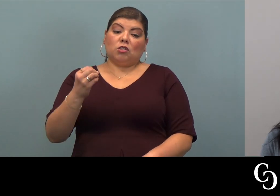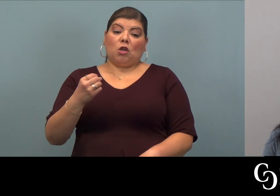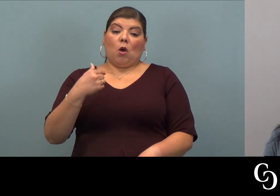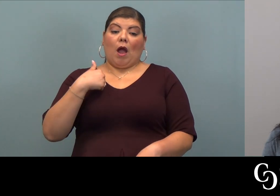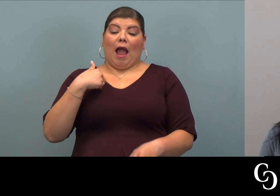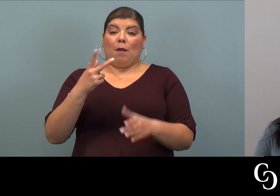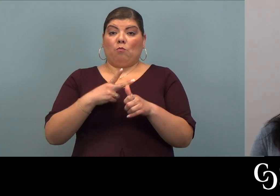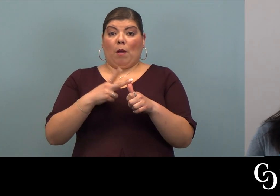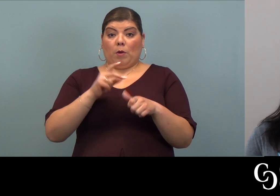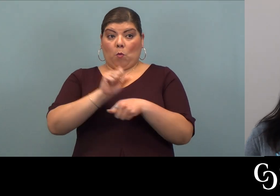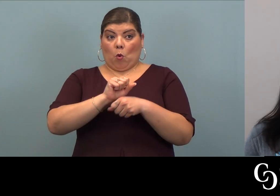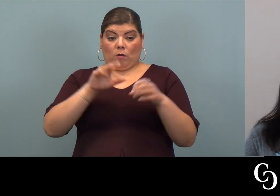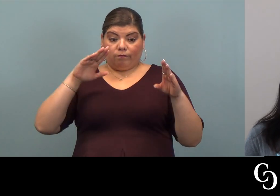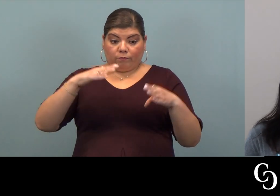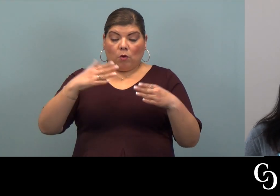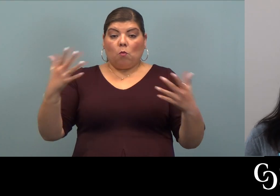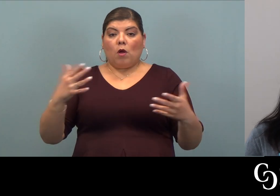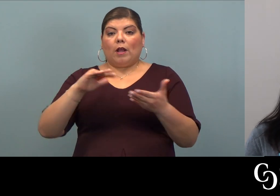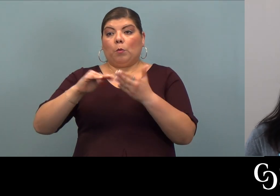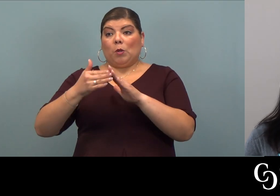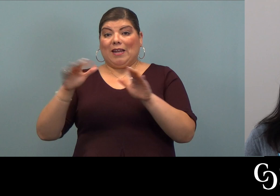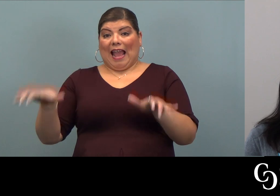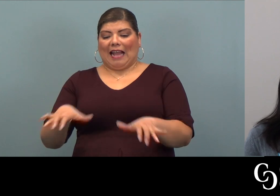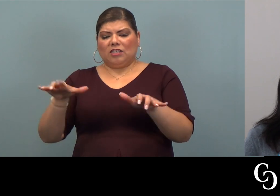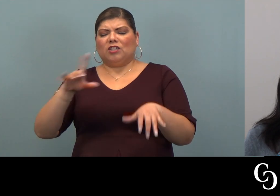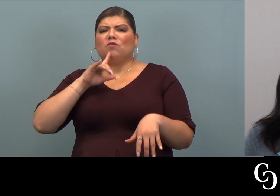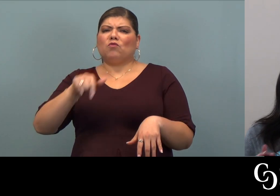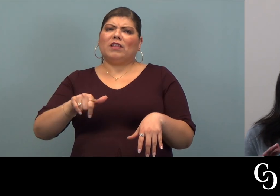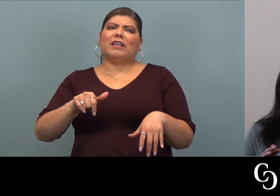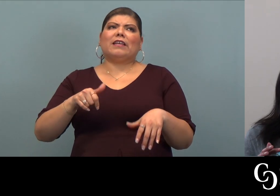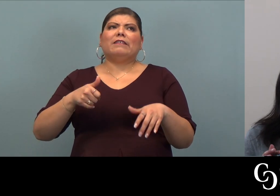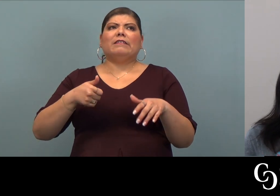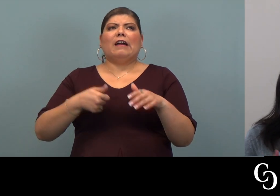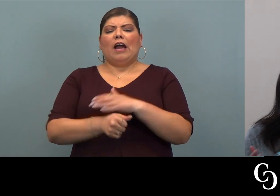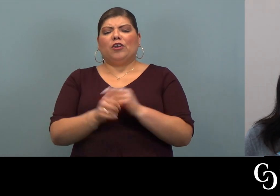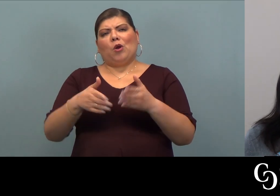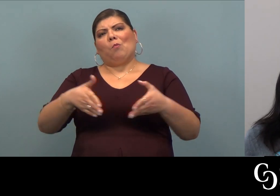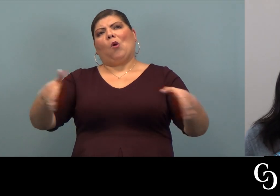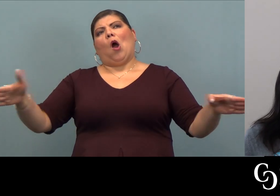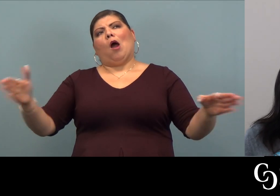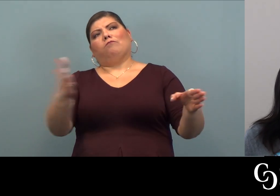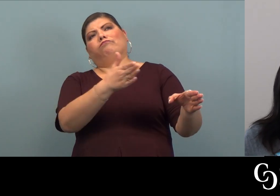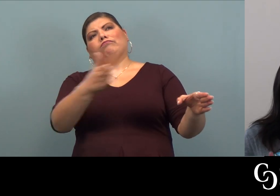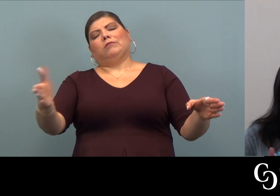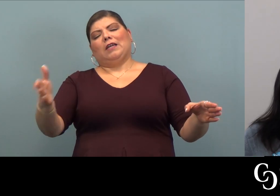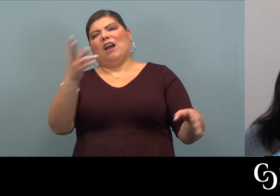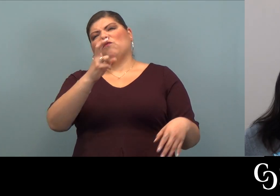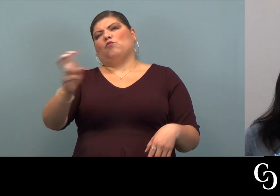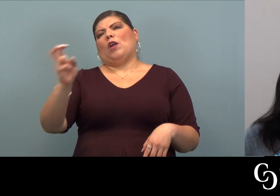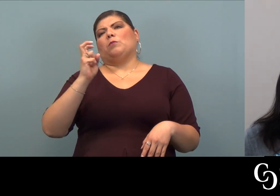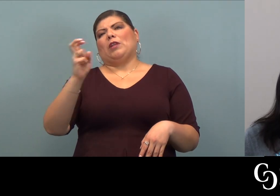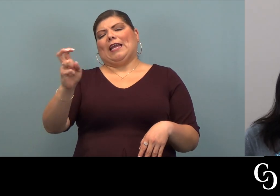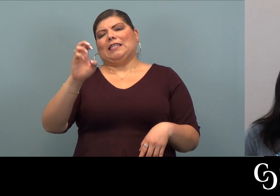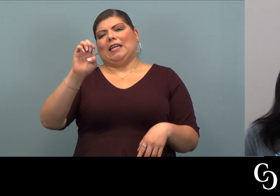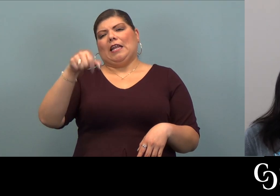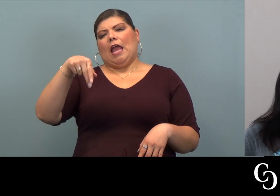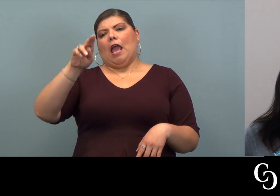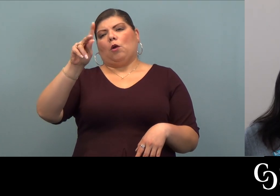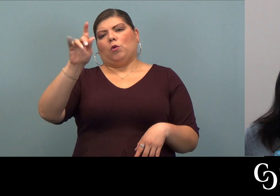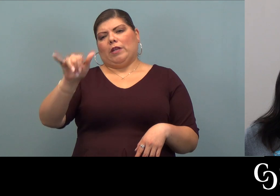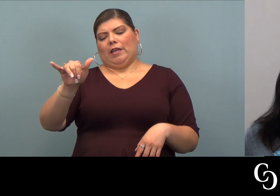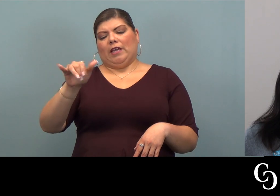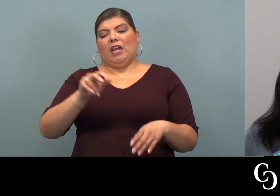So, my primary work here at Community Action, it really fell under like a pretty broad spectrum of just transportation equity.